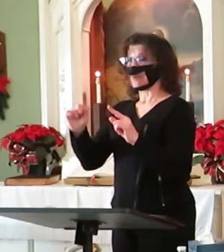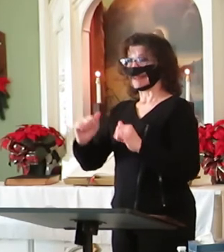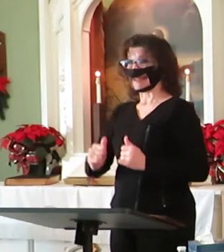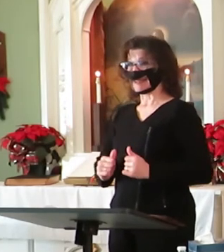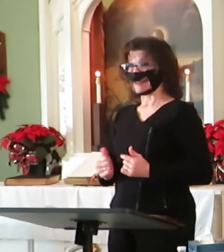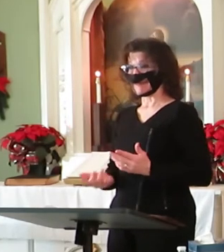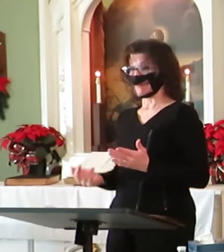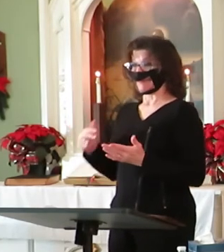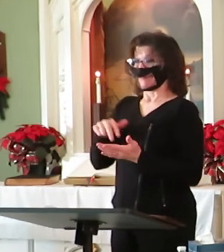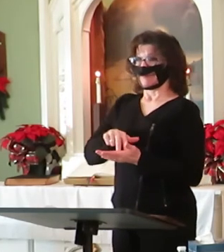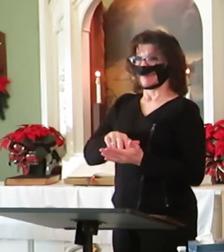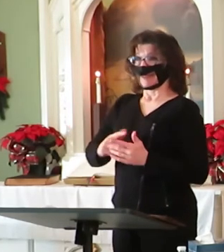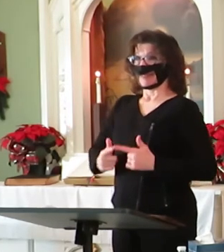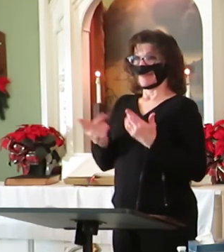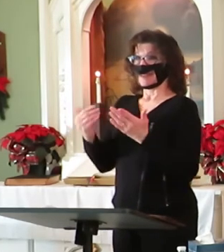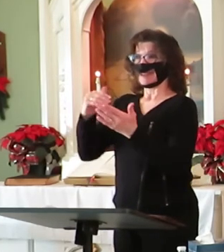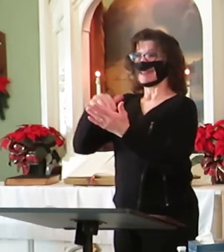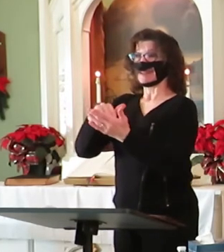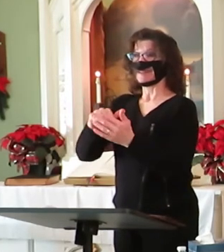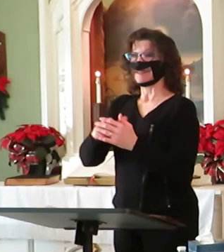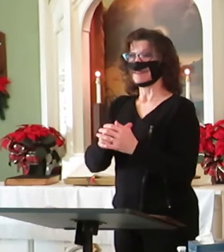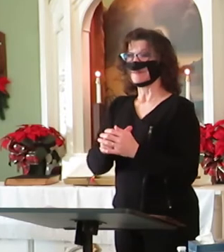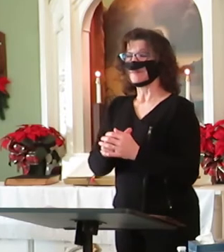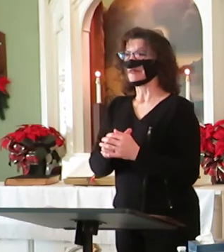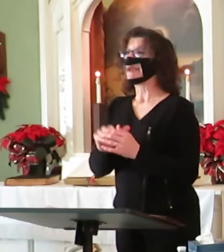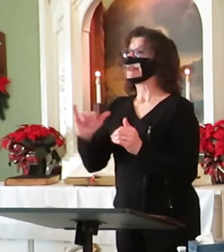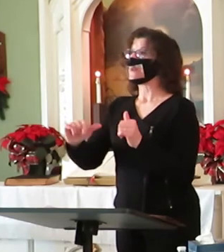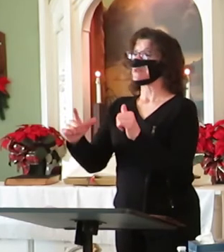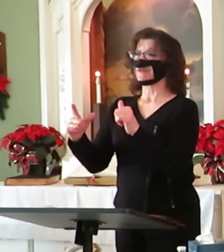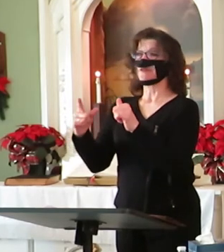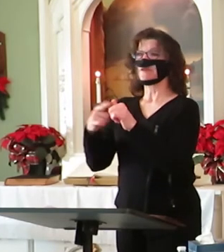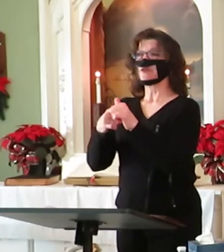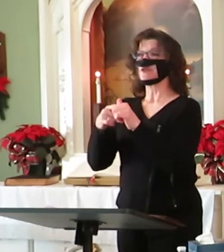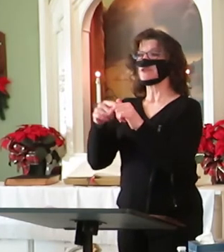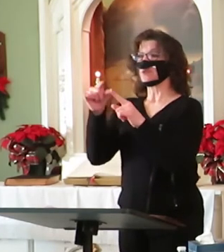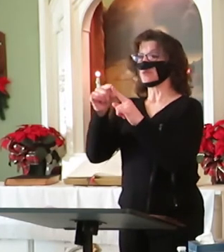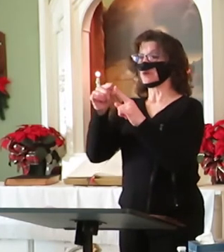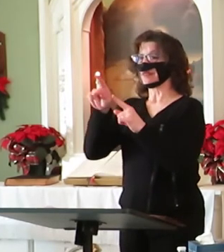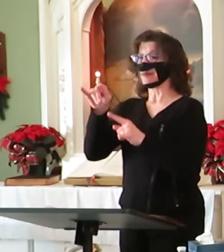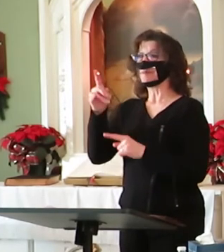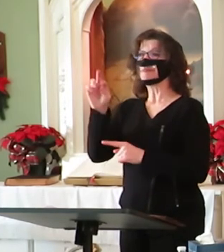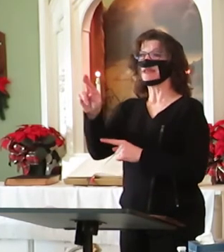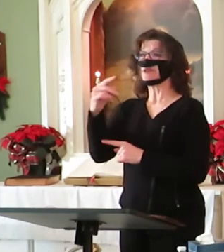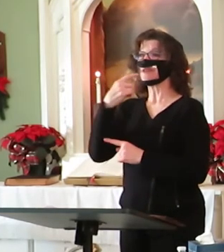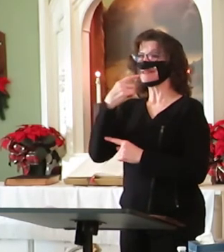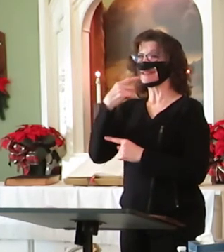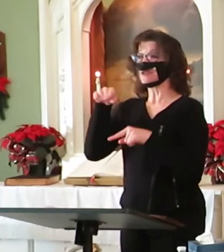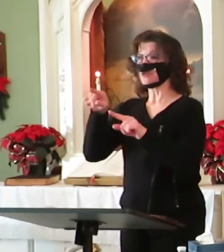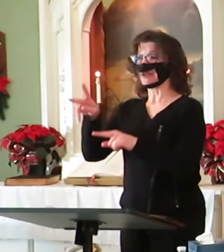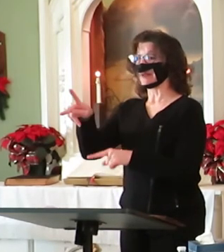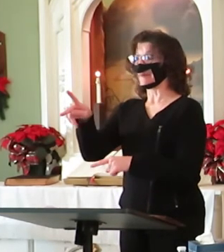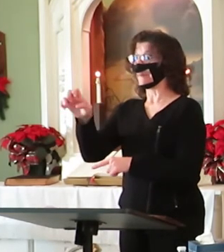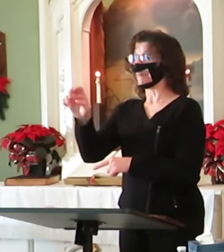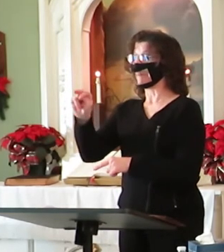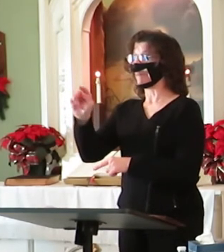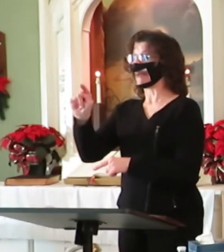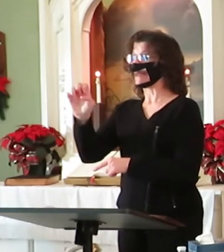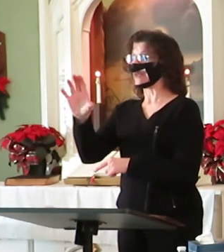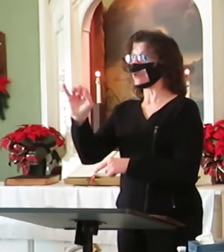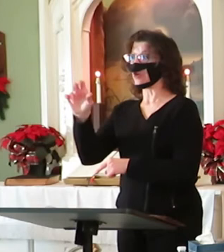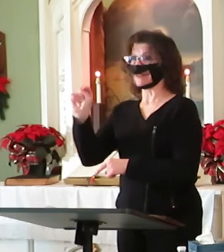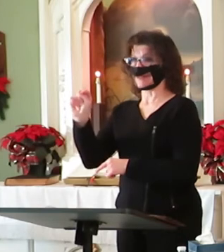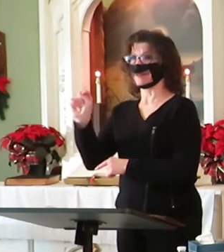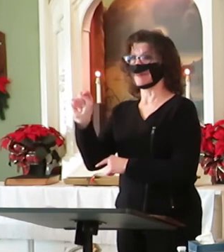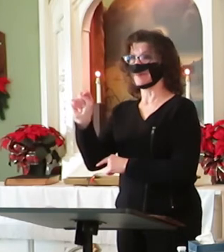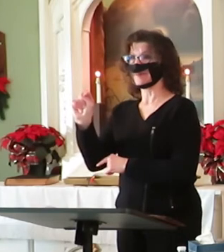what Peter preached at Pentecost when he quoted the psalm, You have made known to me the ways of life. You will